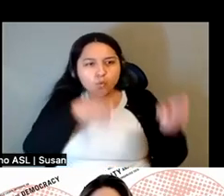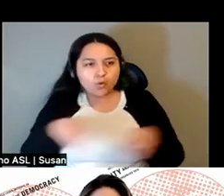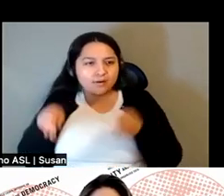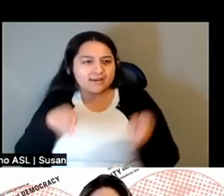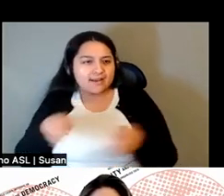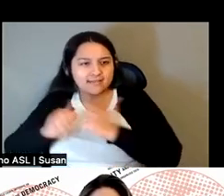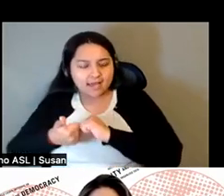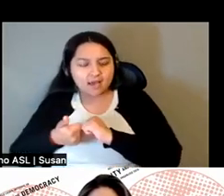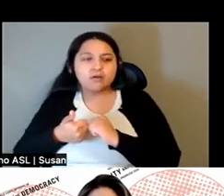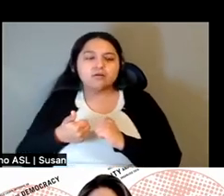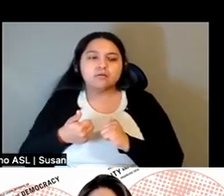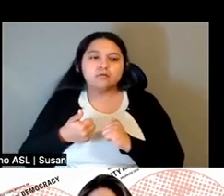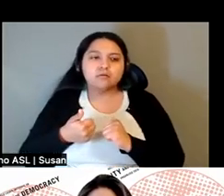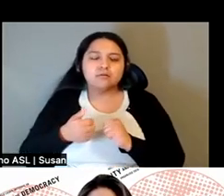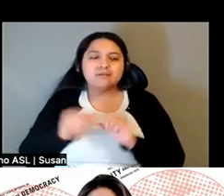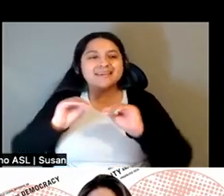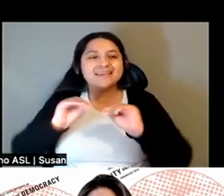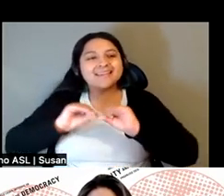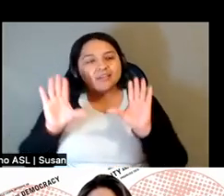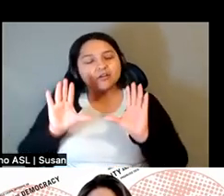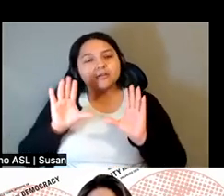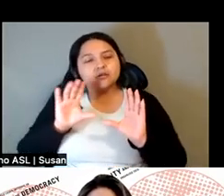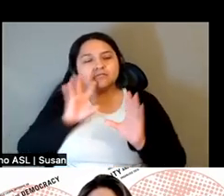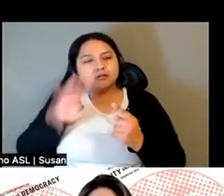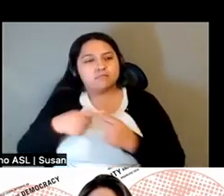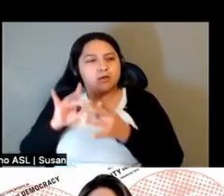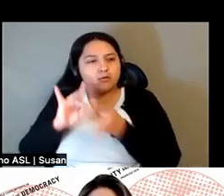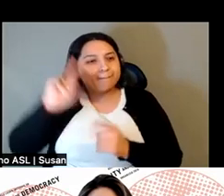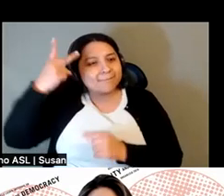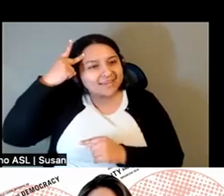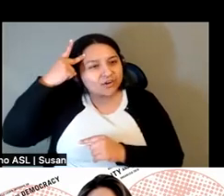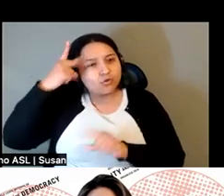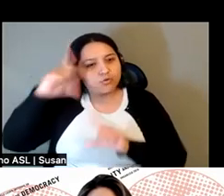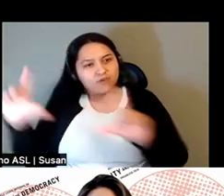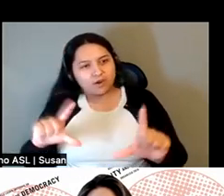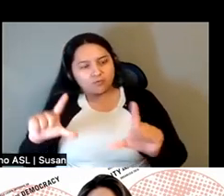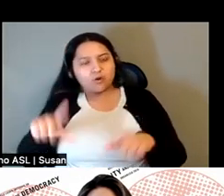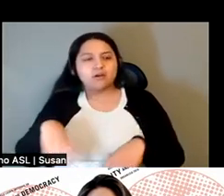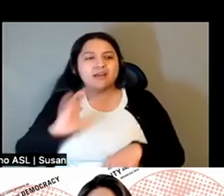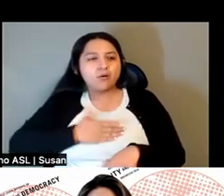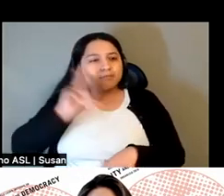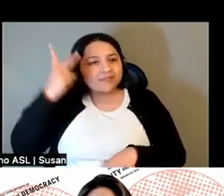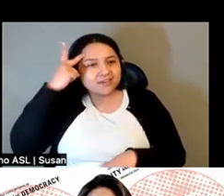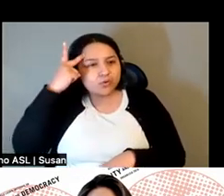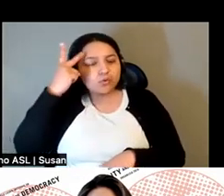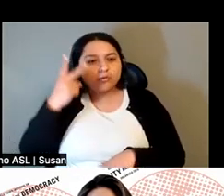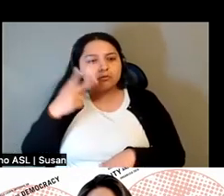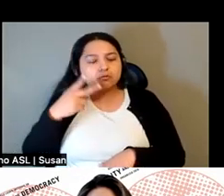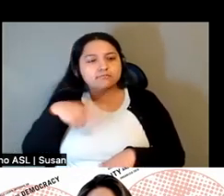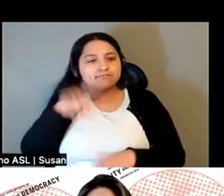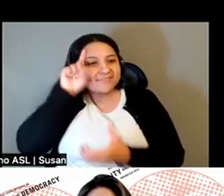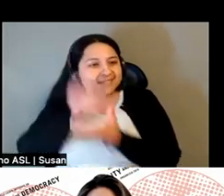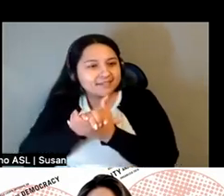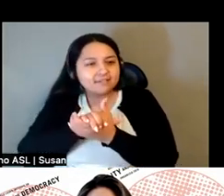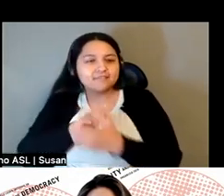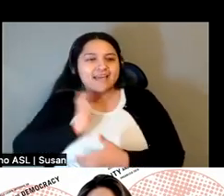a particular kind of political framework, political ideology and an organizing practice that we wanted to define